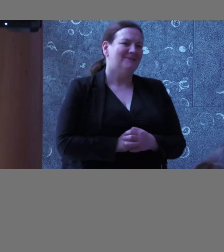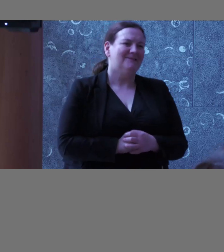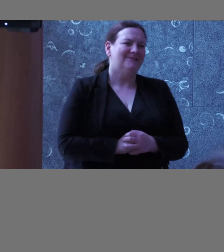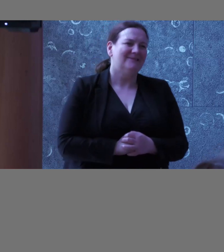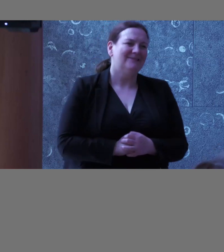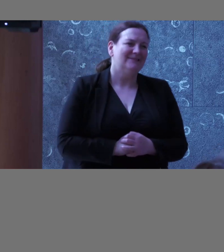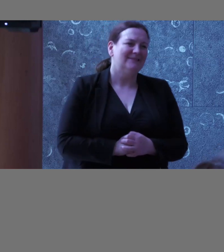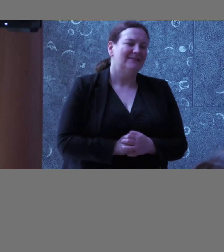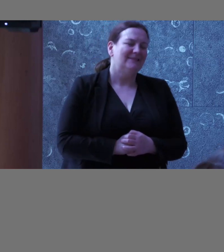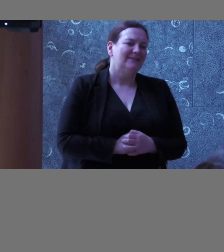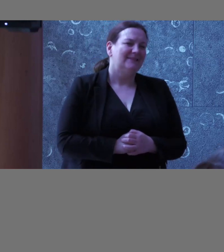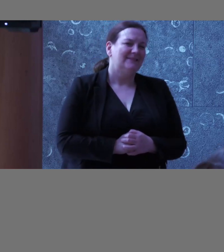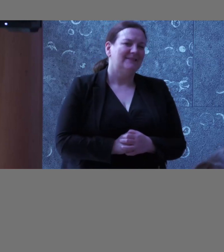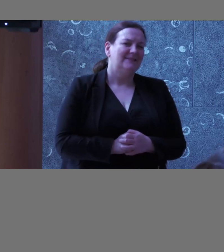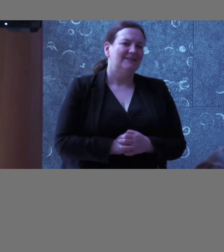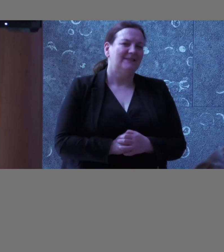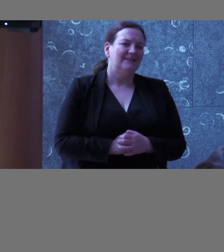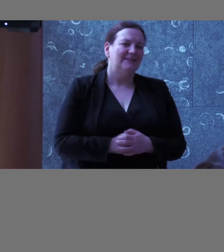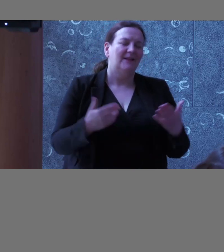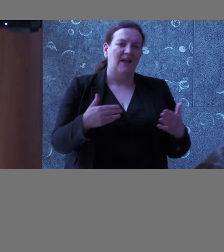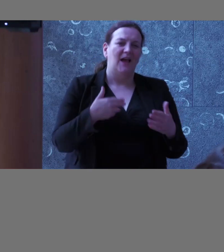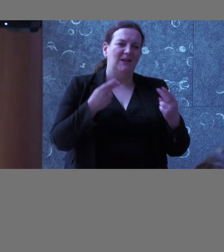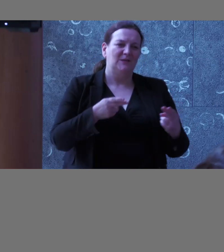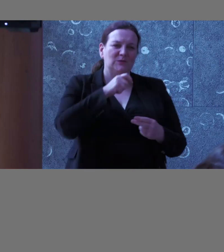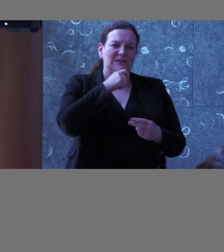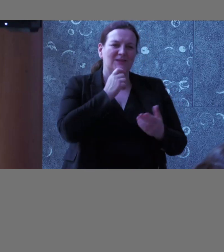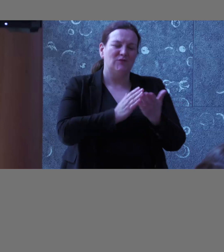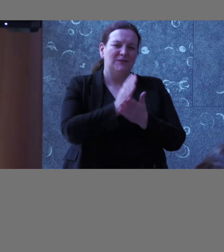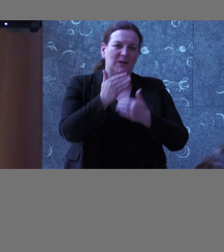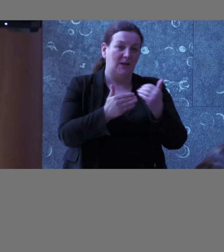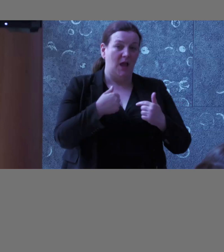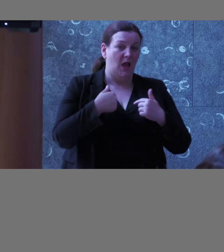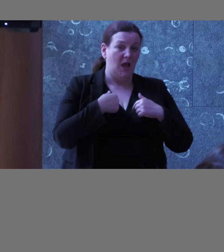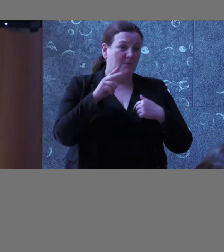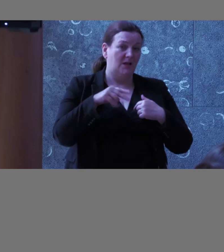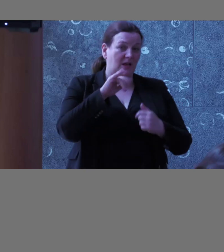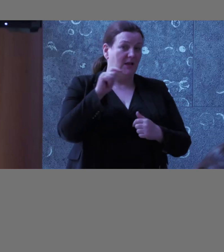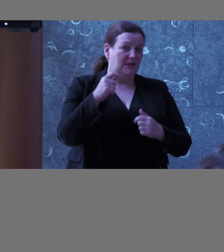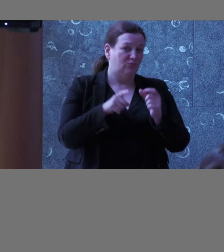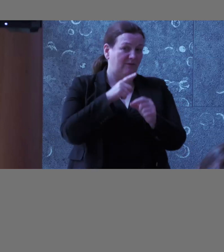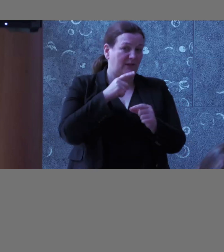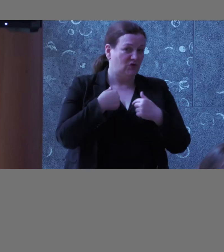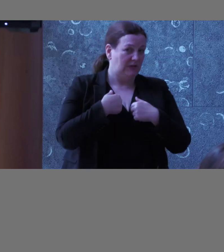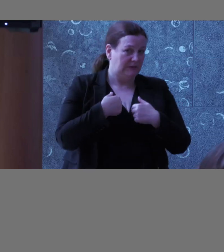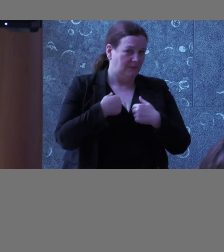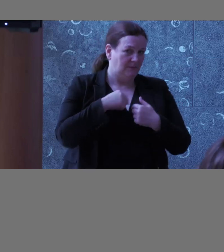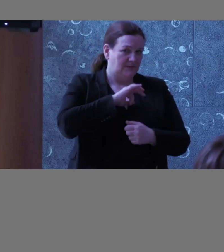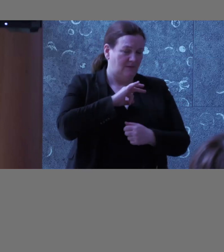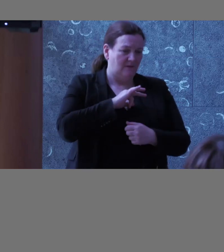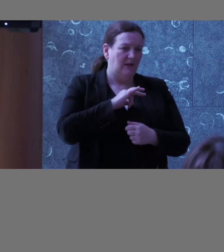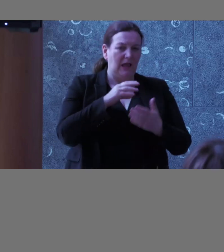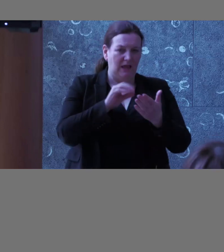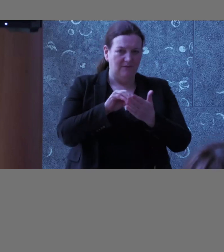However, what I need to say straight away, I'm not an IT professional myself, yet I'm representing computer